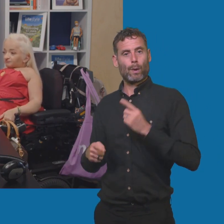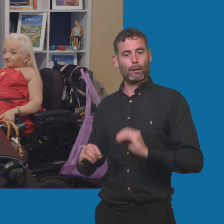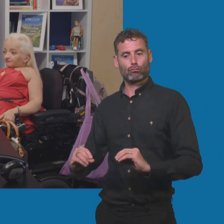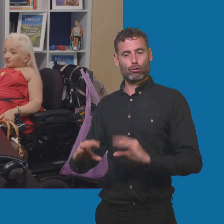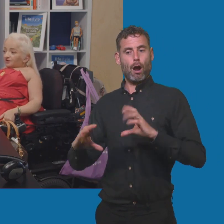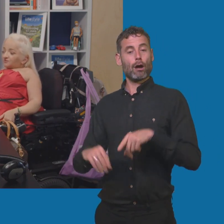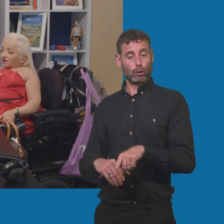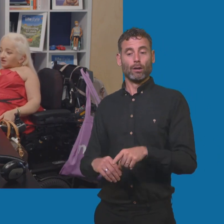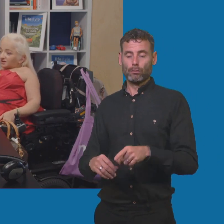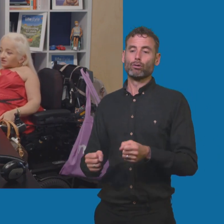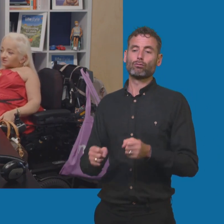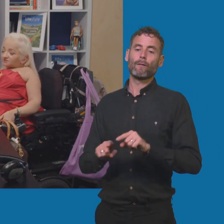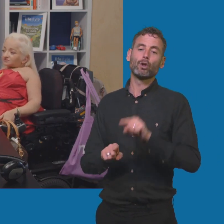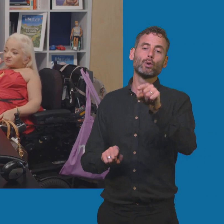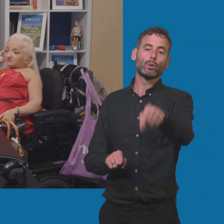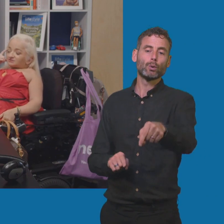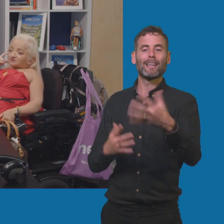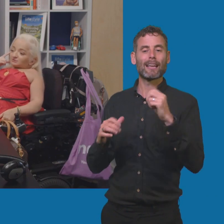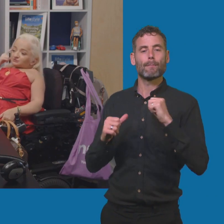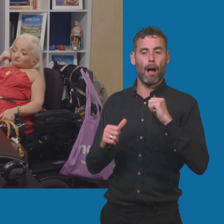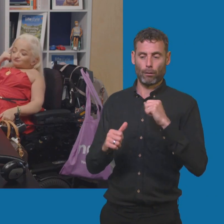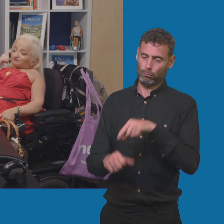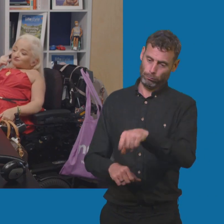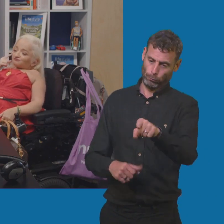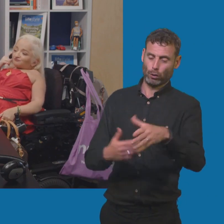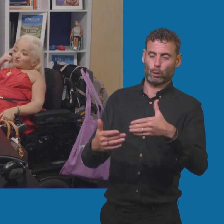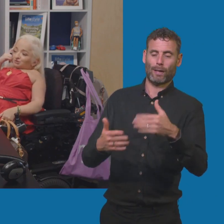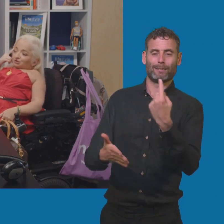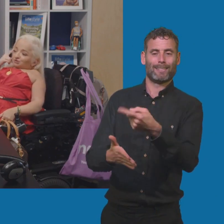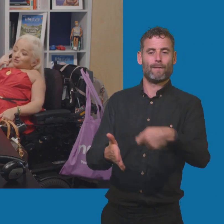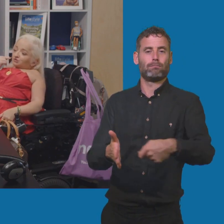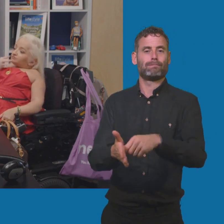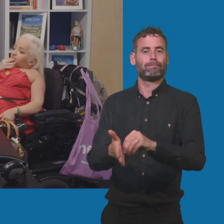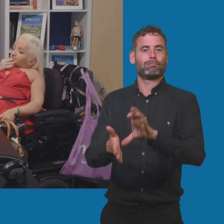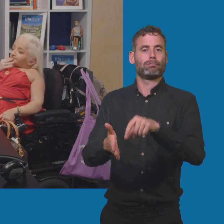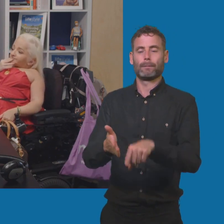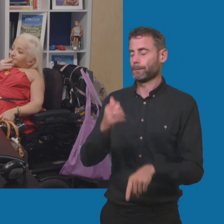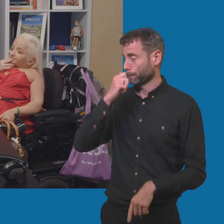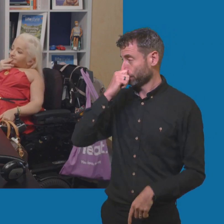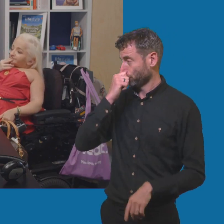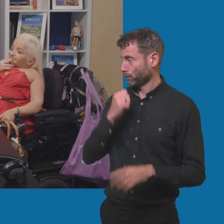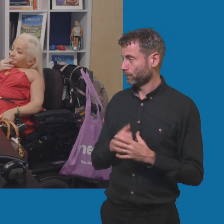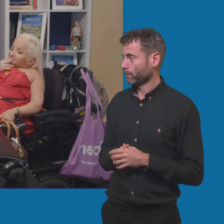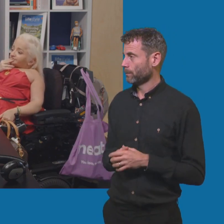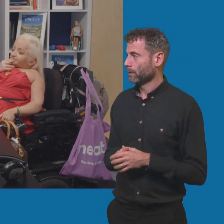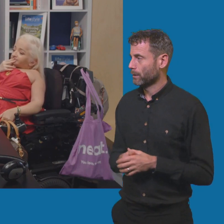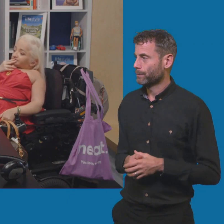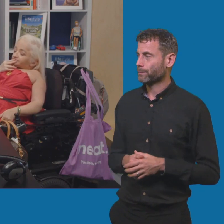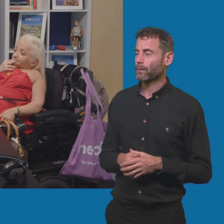enough juice to say travel 10 miles so it can just get you to the nearest fast charger. yeah, that has been thought. Not something you can carry around yourself because the